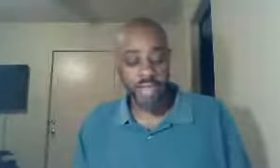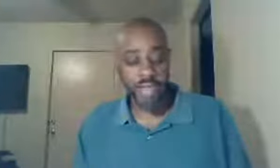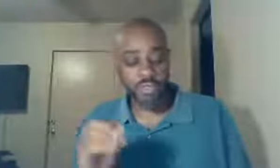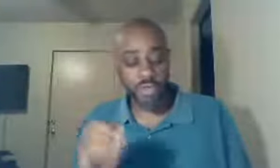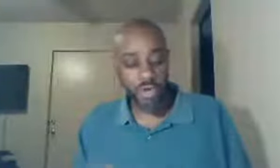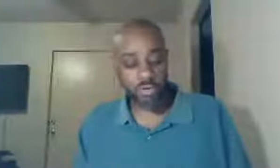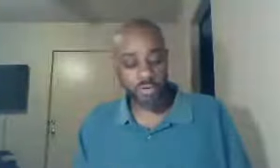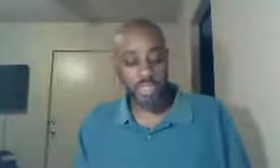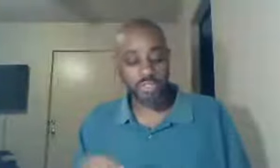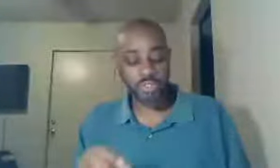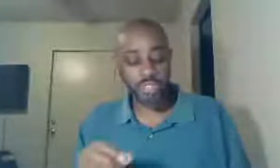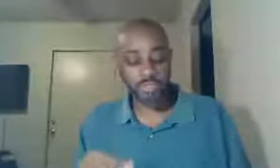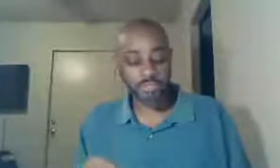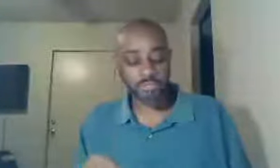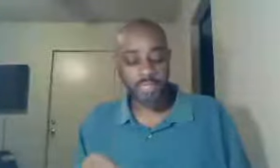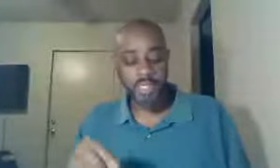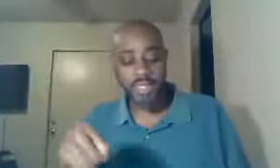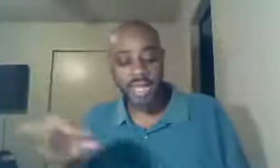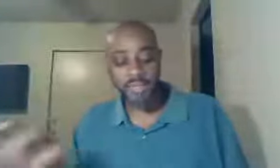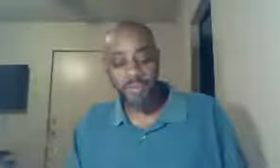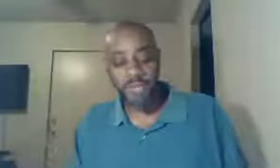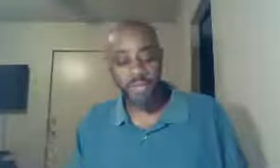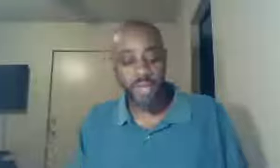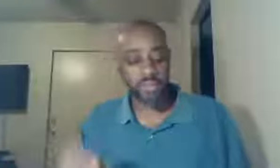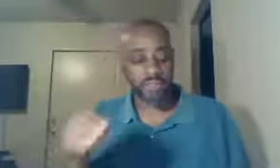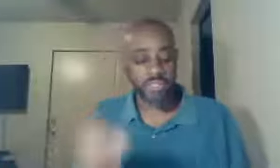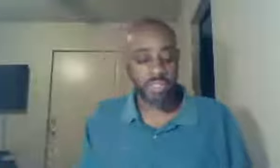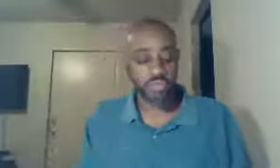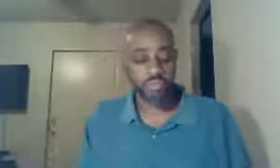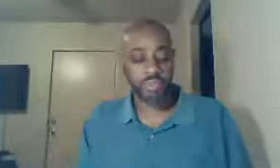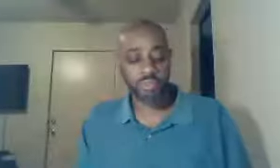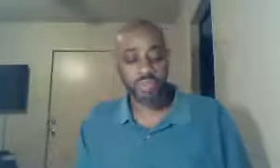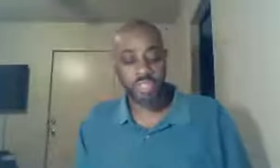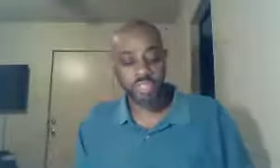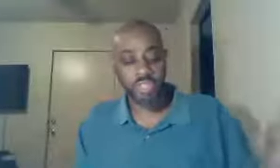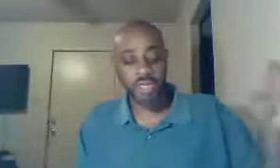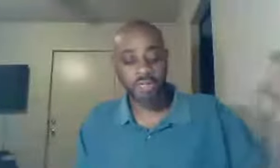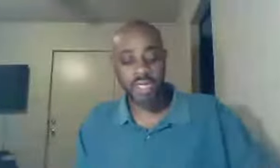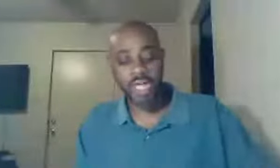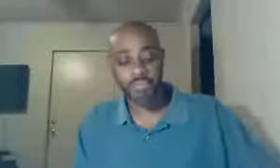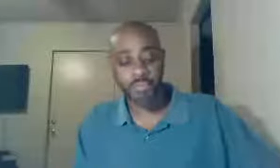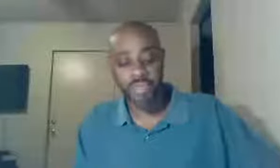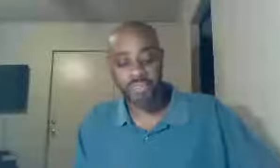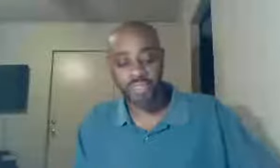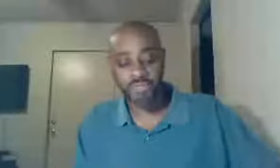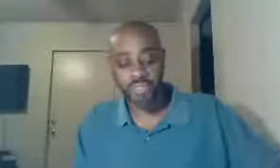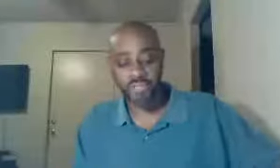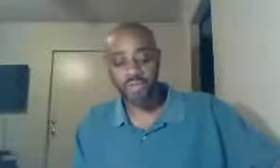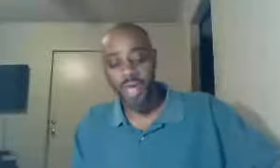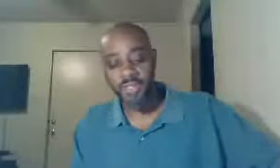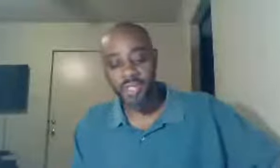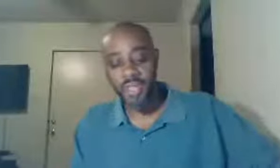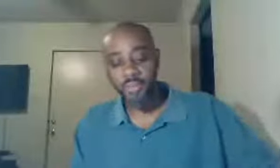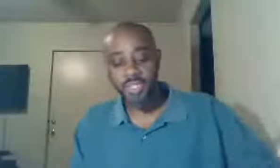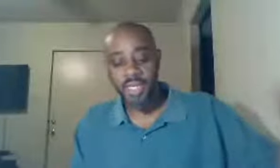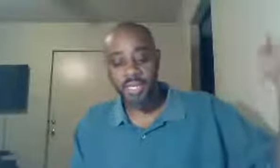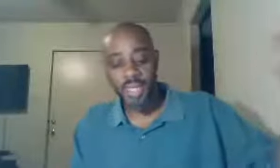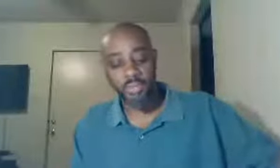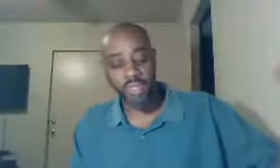God, no ladies and gentlemen, he is not diverting away, from the central position, of the gospel message of Jesus Christ, which he had laid, we know